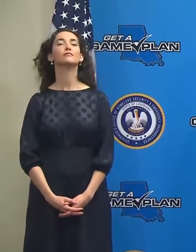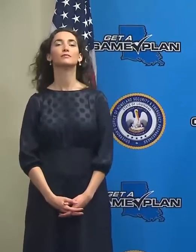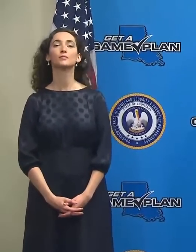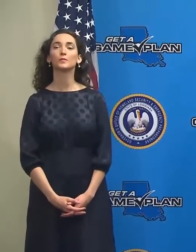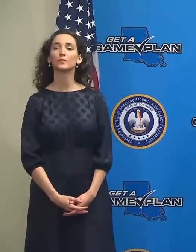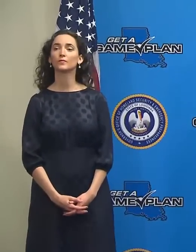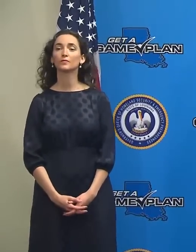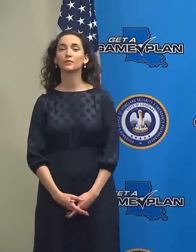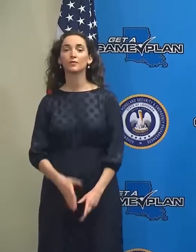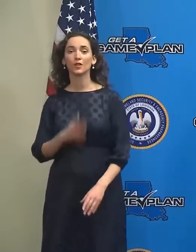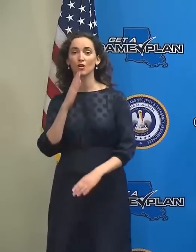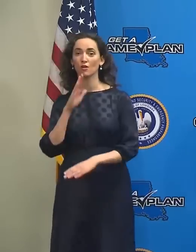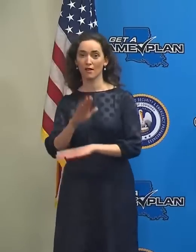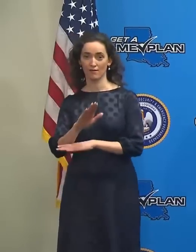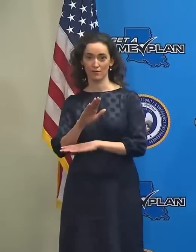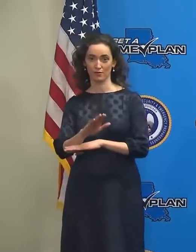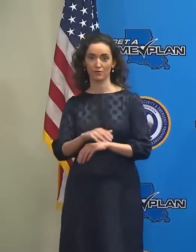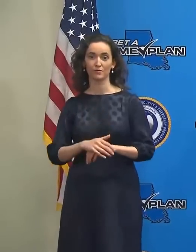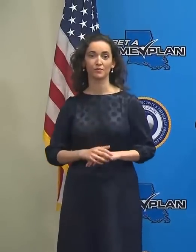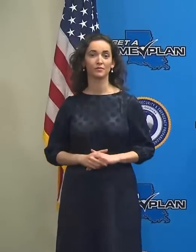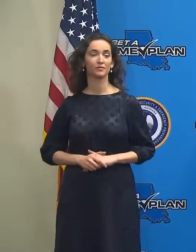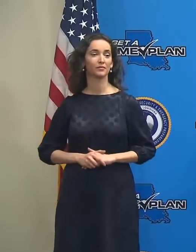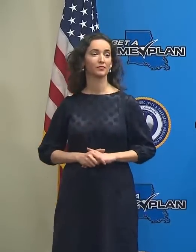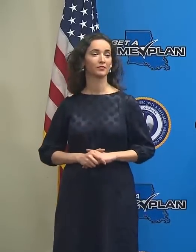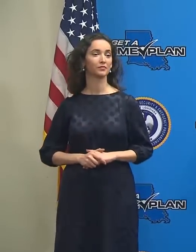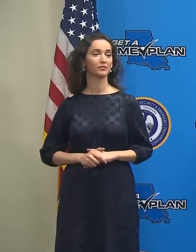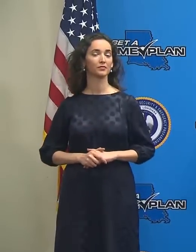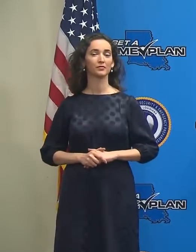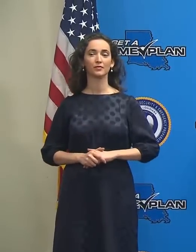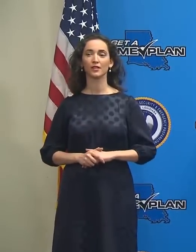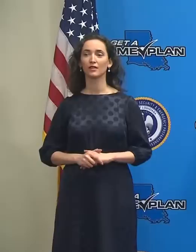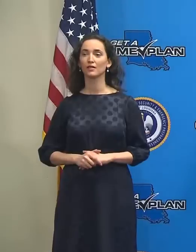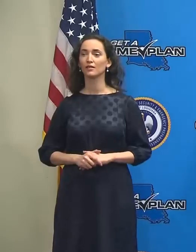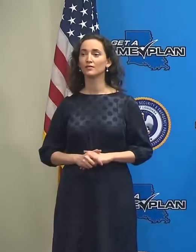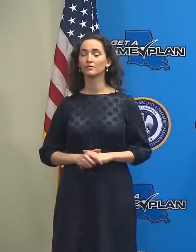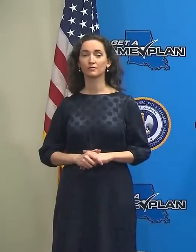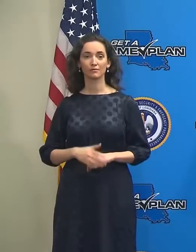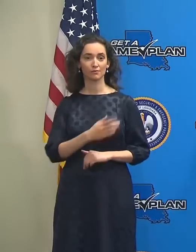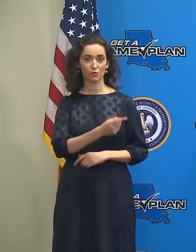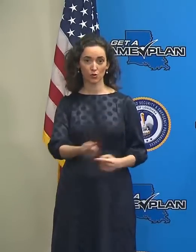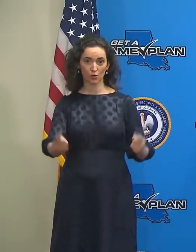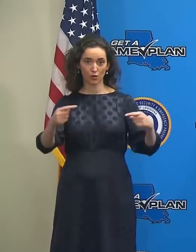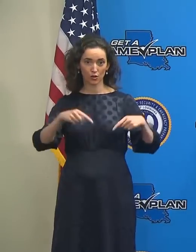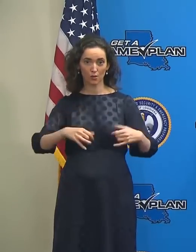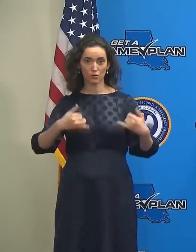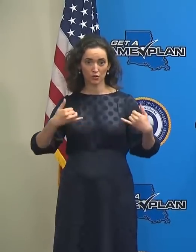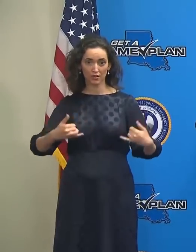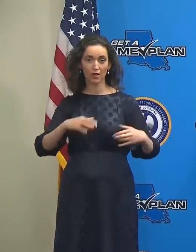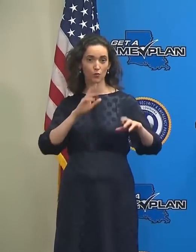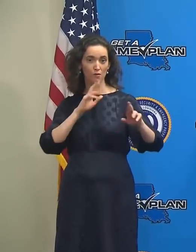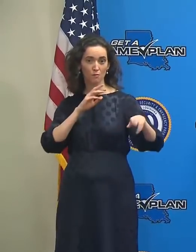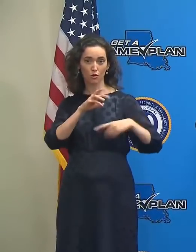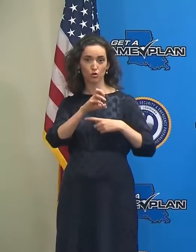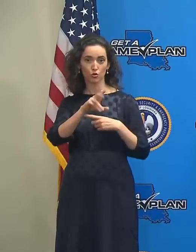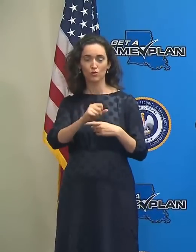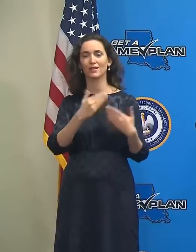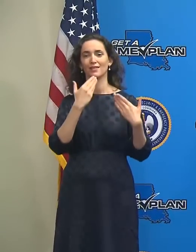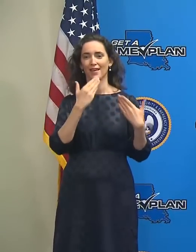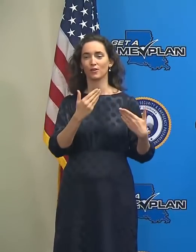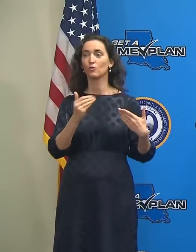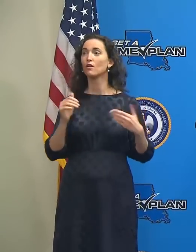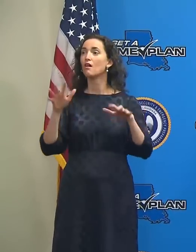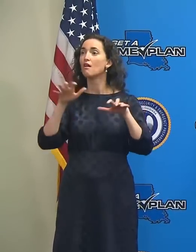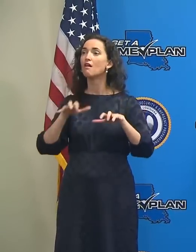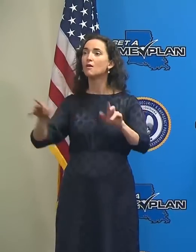Good afternoon, everyone, and thank you all for being here, recovering this, and everyone out there who's